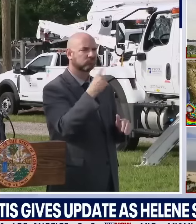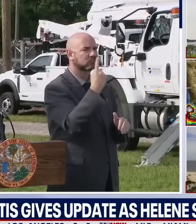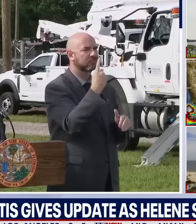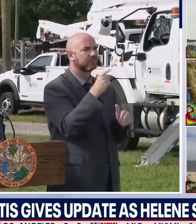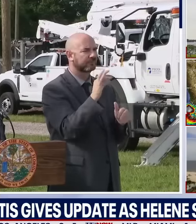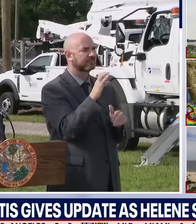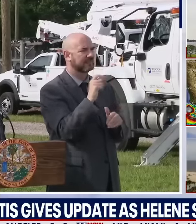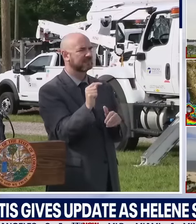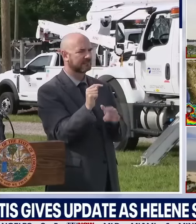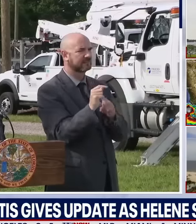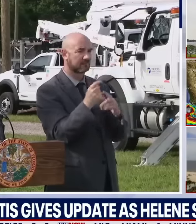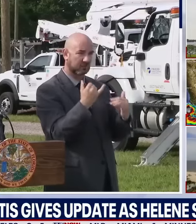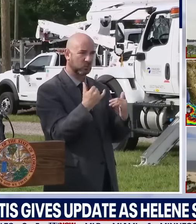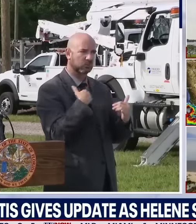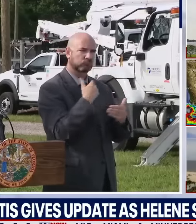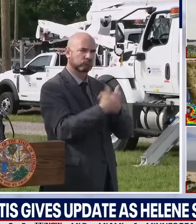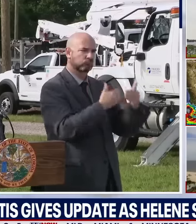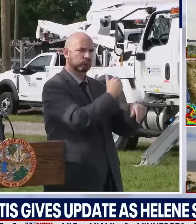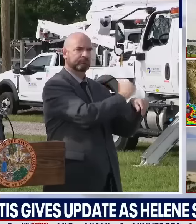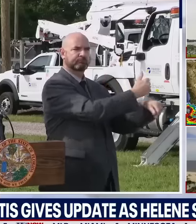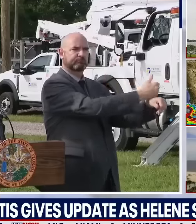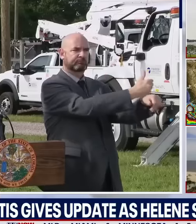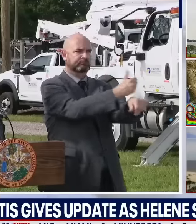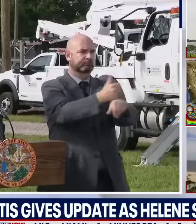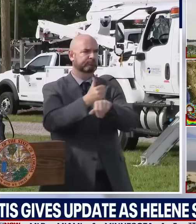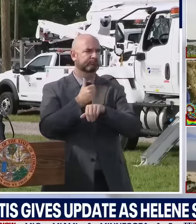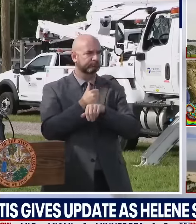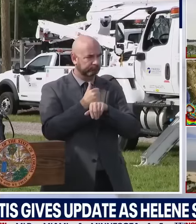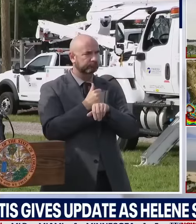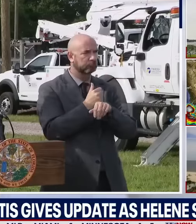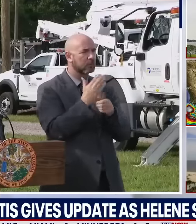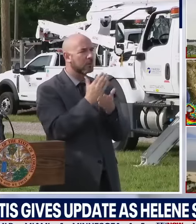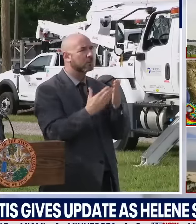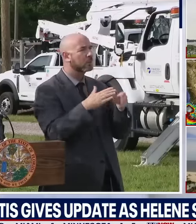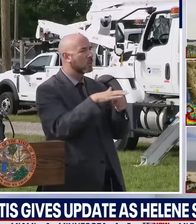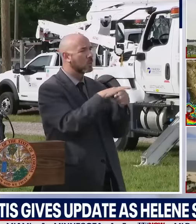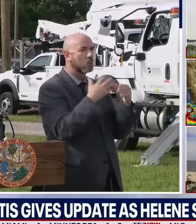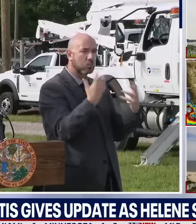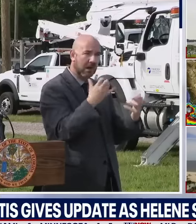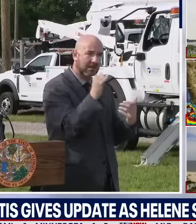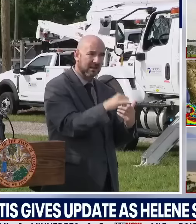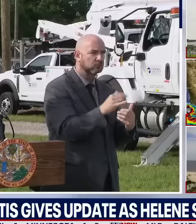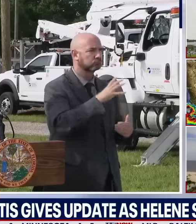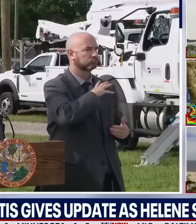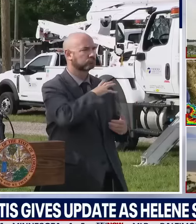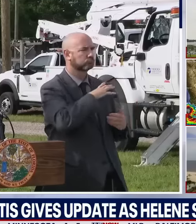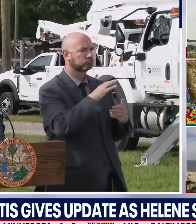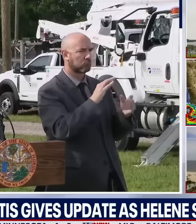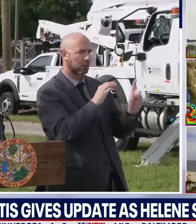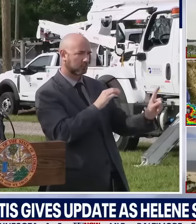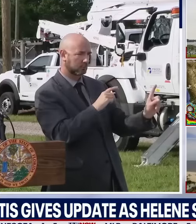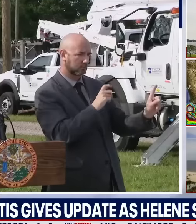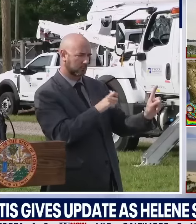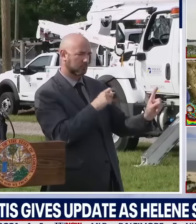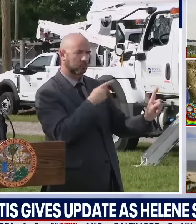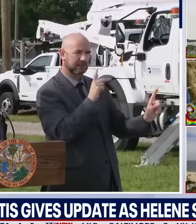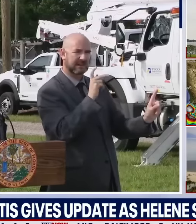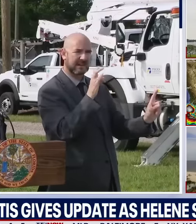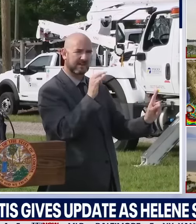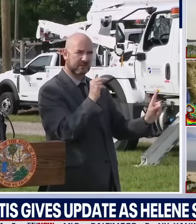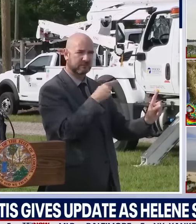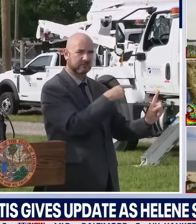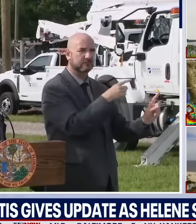But local communities that want that, ask Kevin, ask the Florida Division of Emergency Management. We want to be helpful with that.